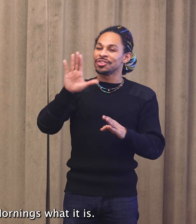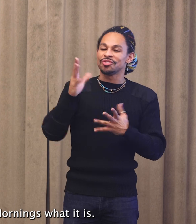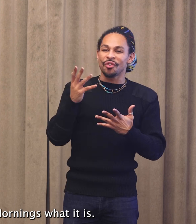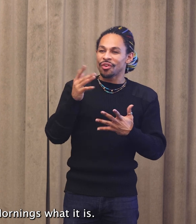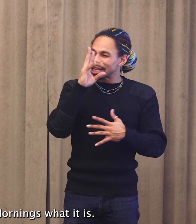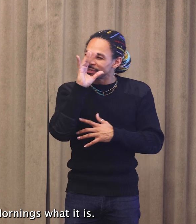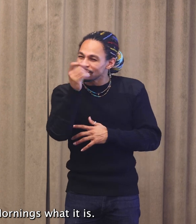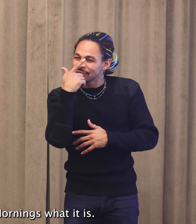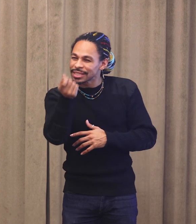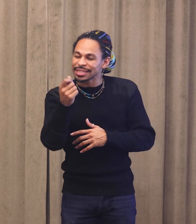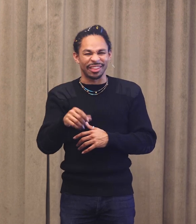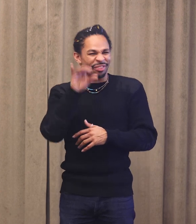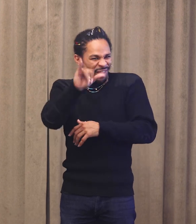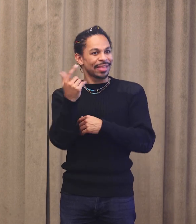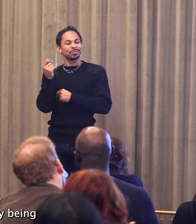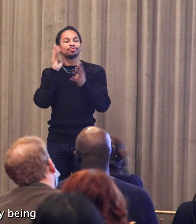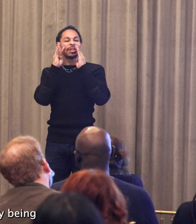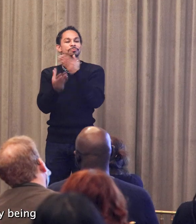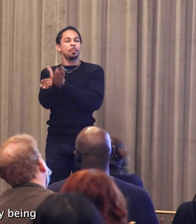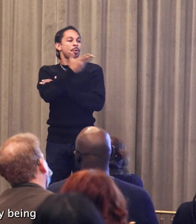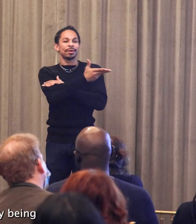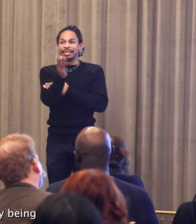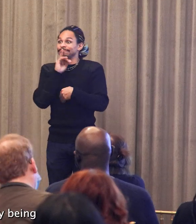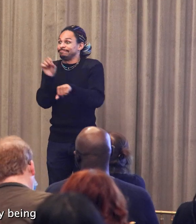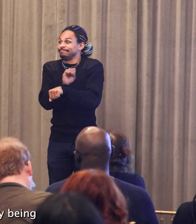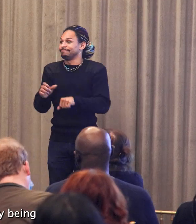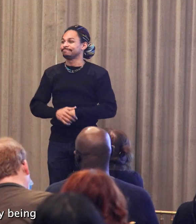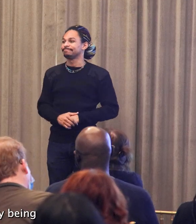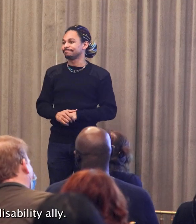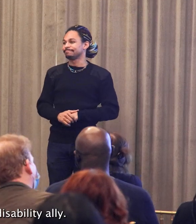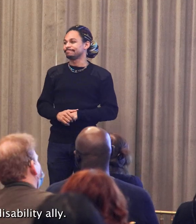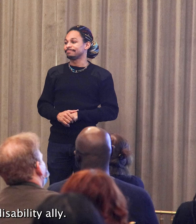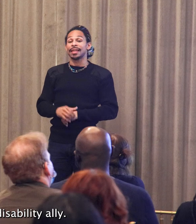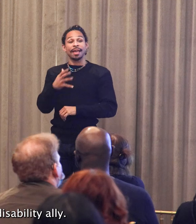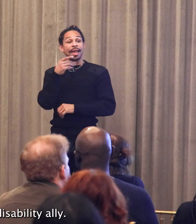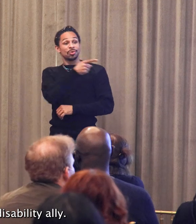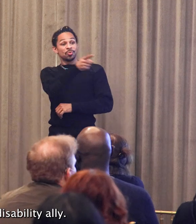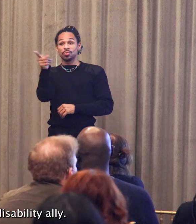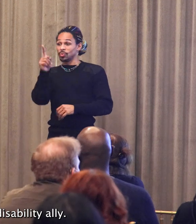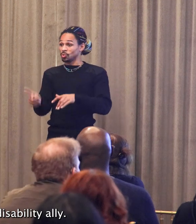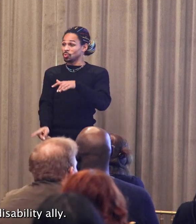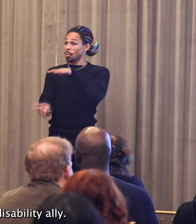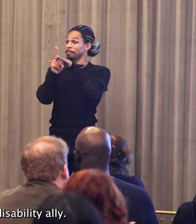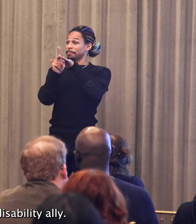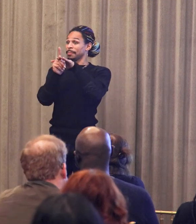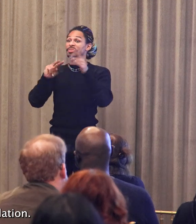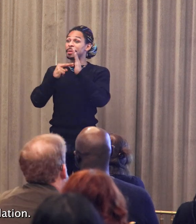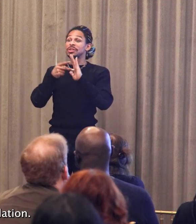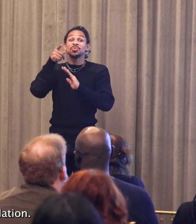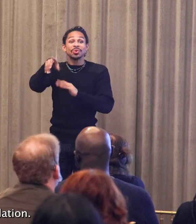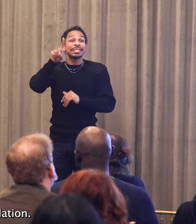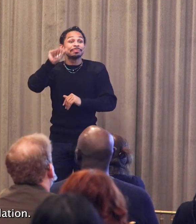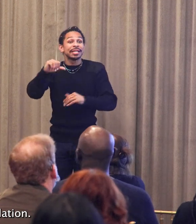makes creative mornings what it is. And, just by being here, you are a disability ally.